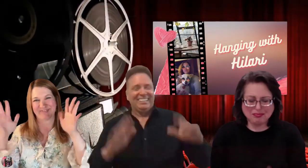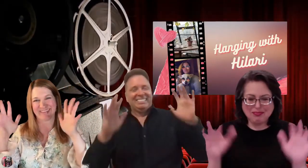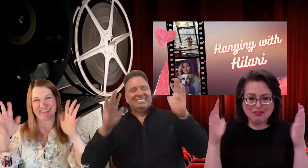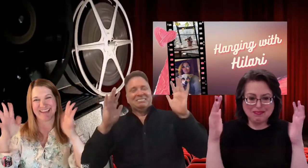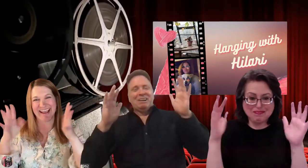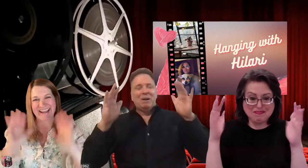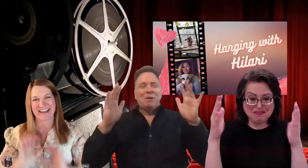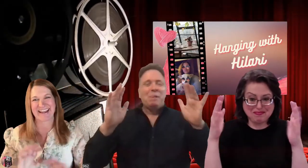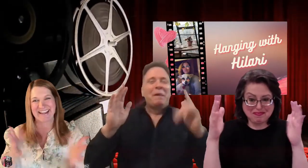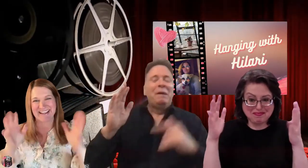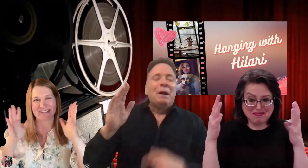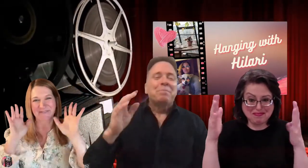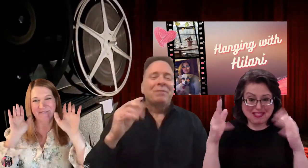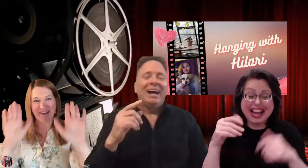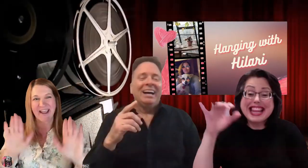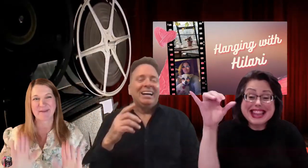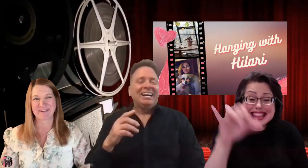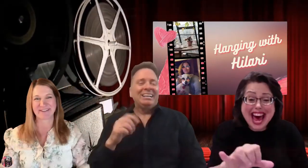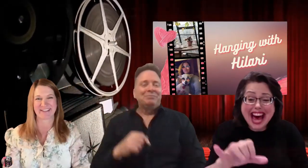That is fabulous.